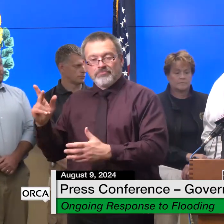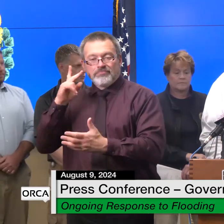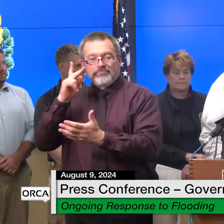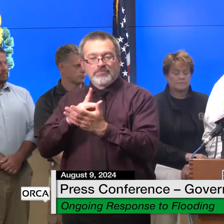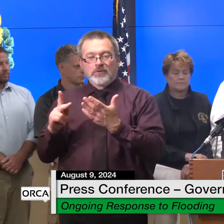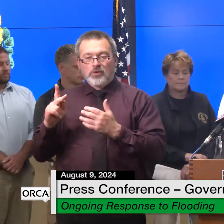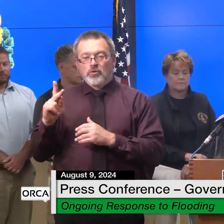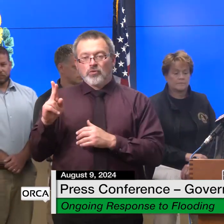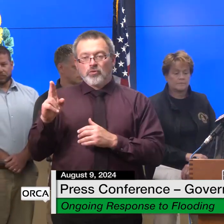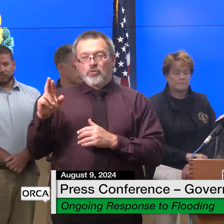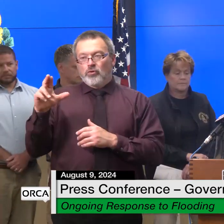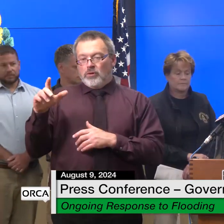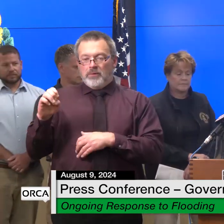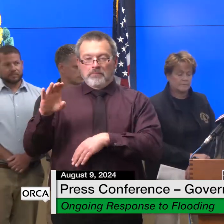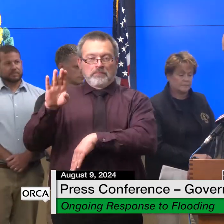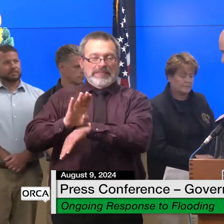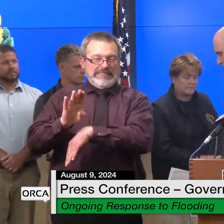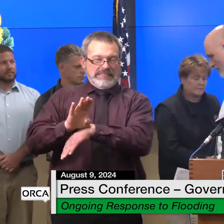development thank you